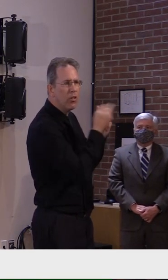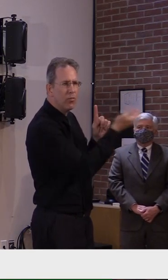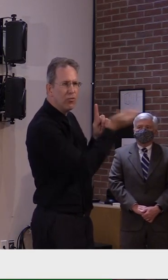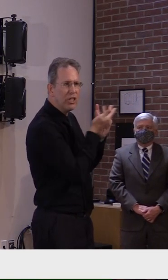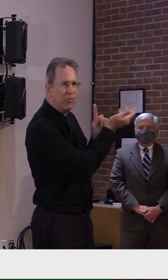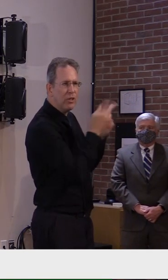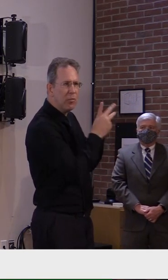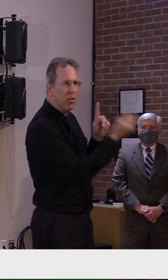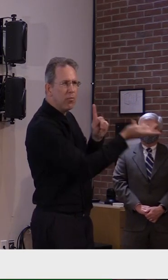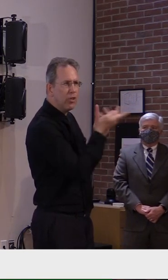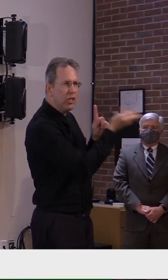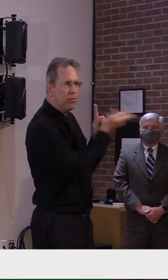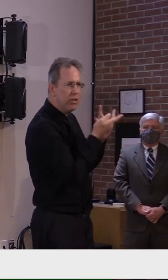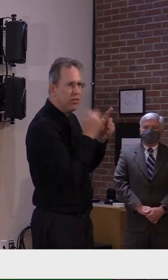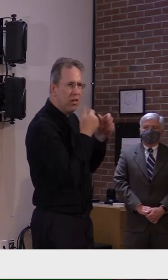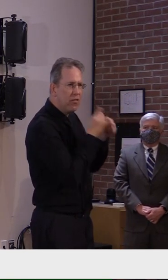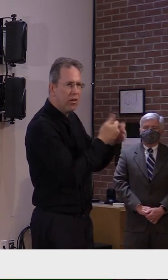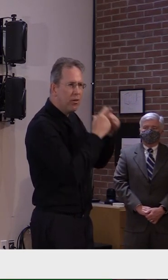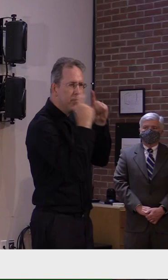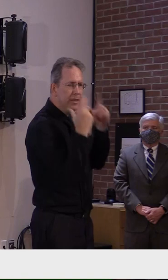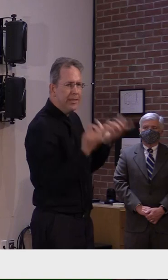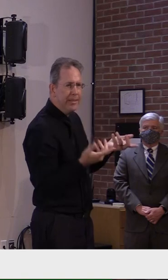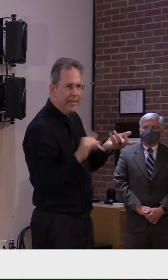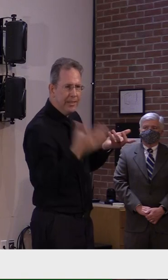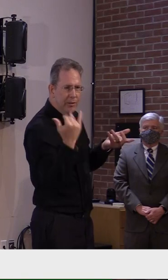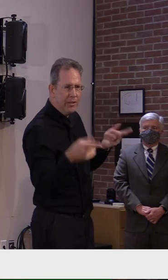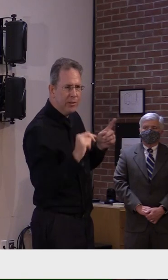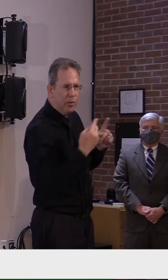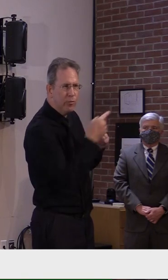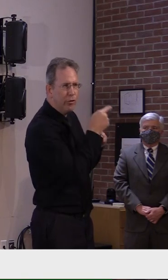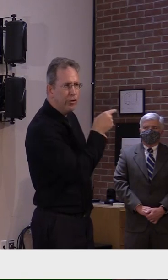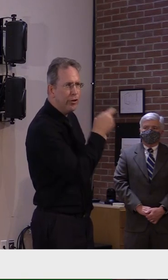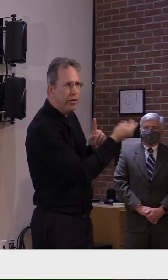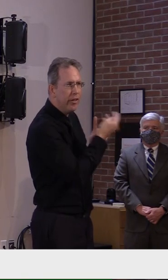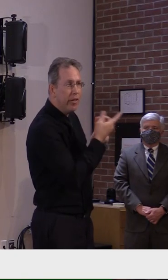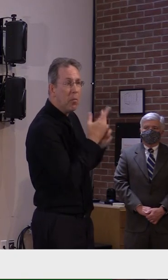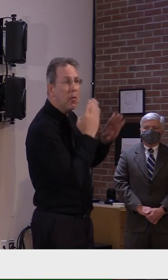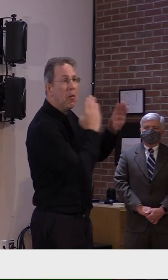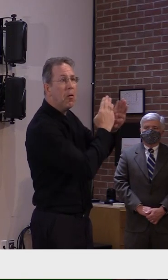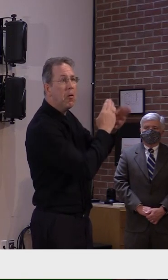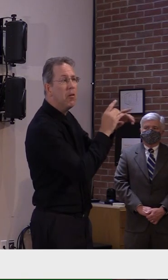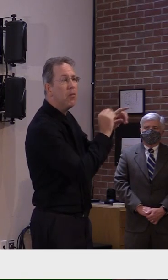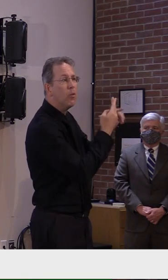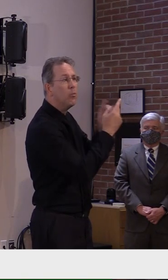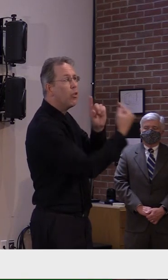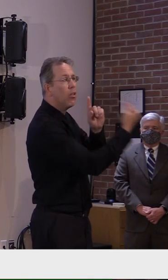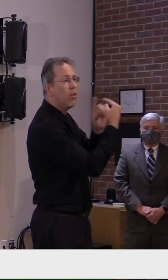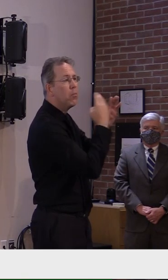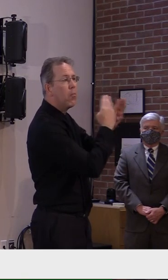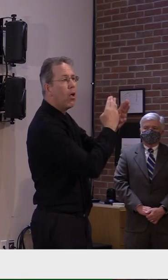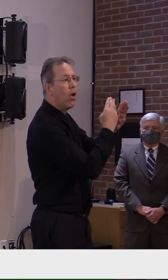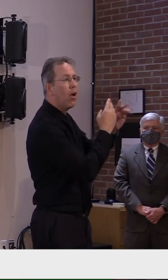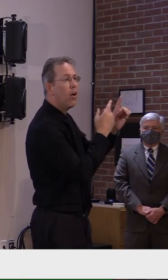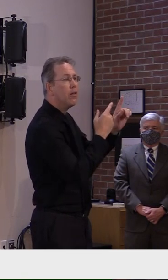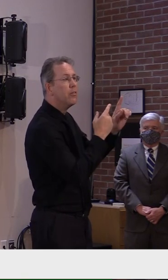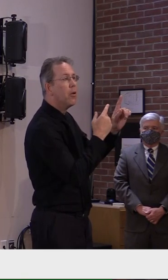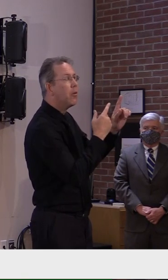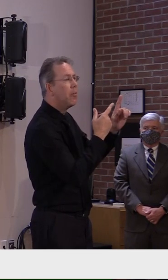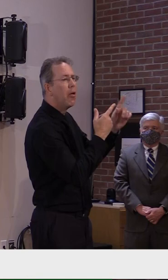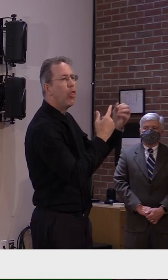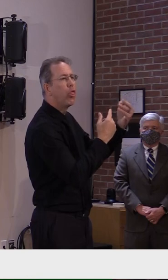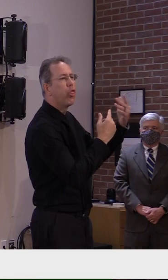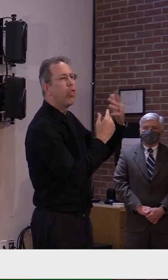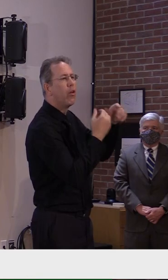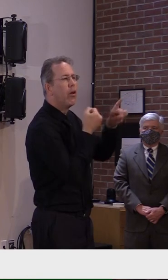hampshire that uh became red in their county before it came into vermont so it leads me to believe that that's where we're seeing the